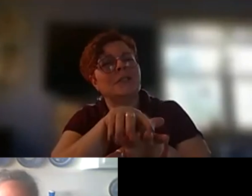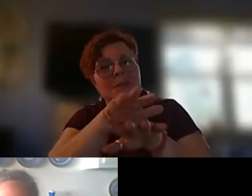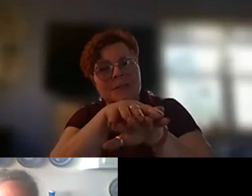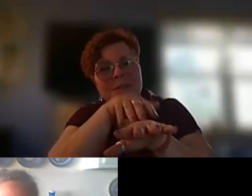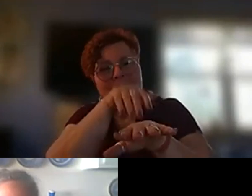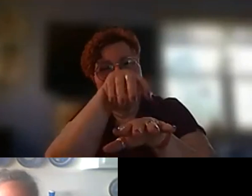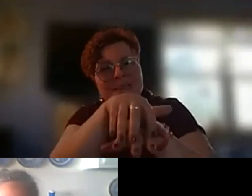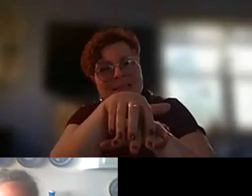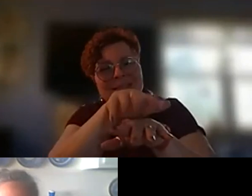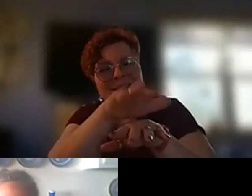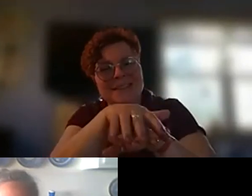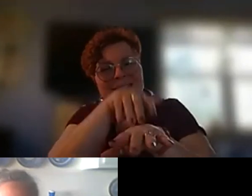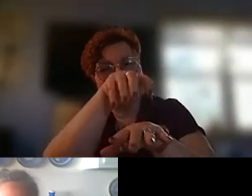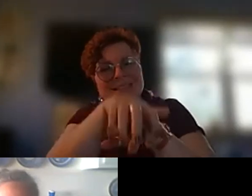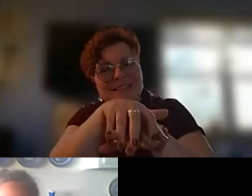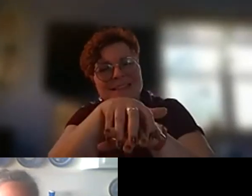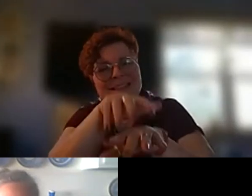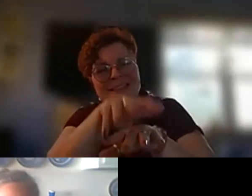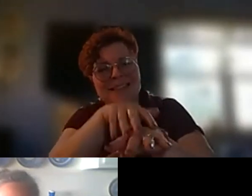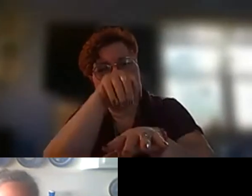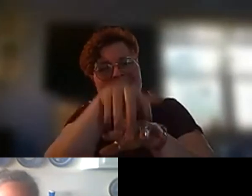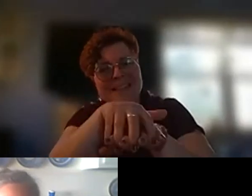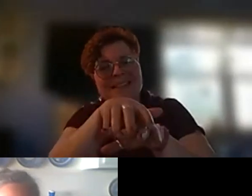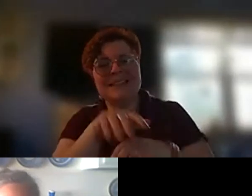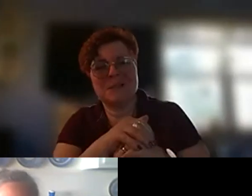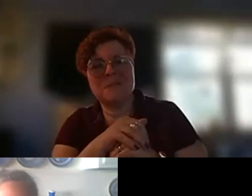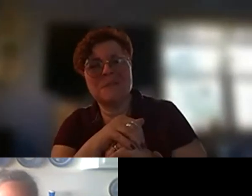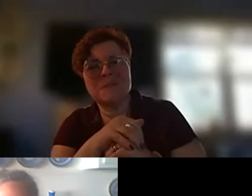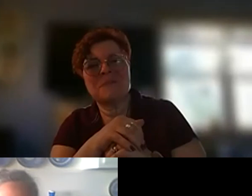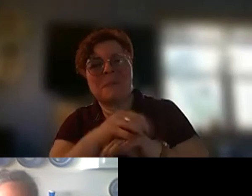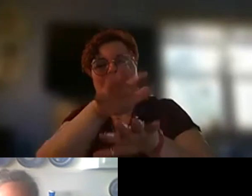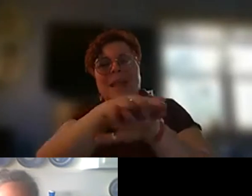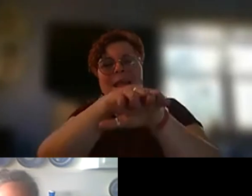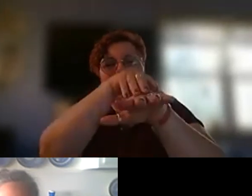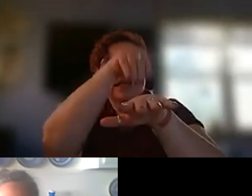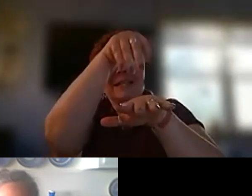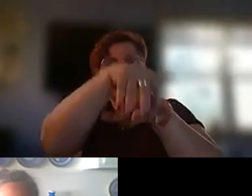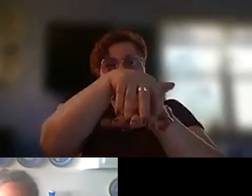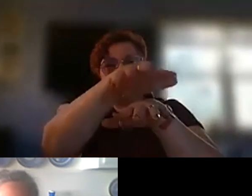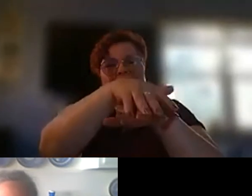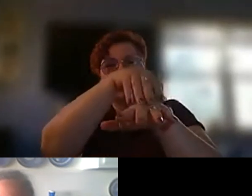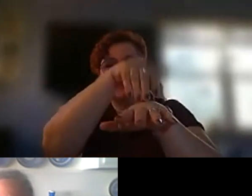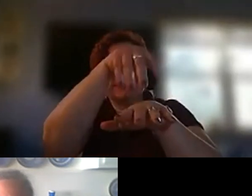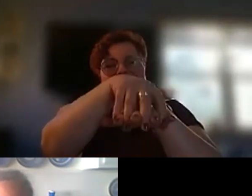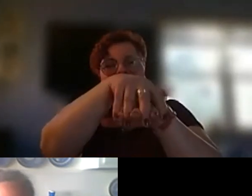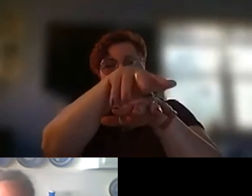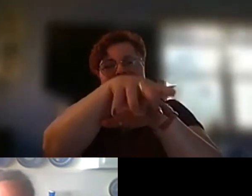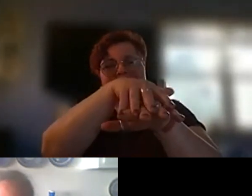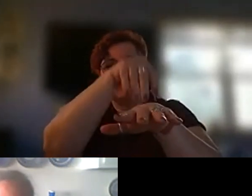and what i wanted to see that again and again he's doing now i had some